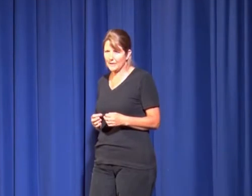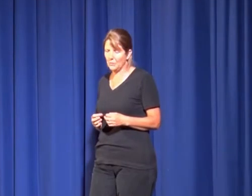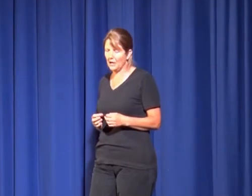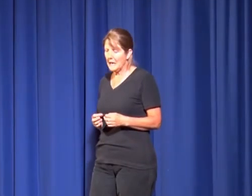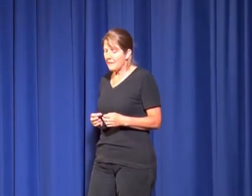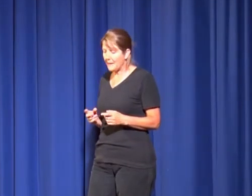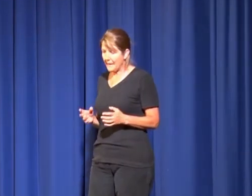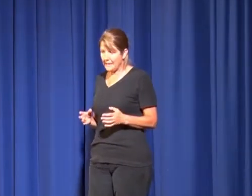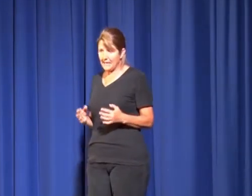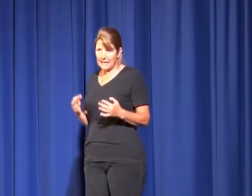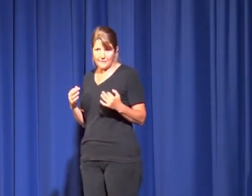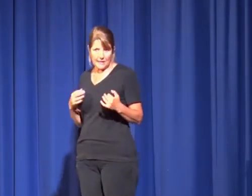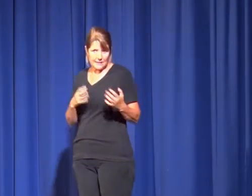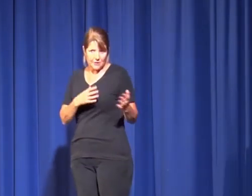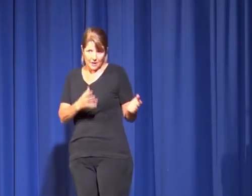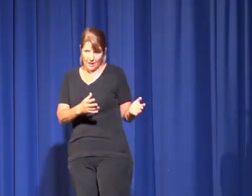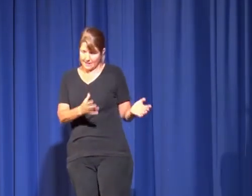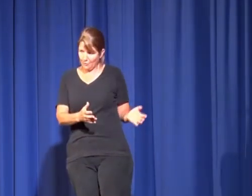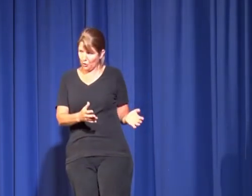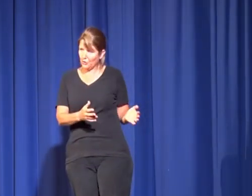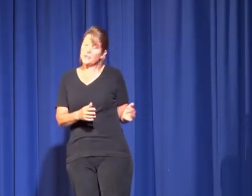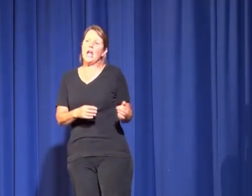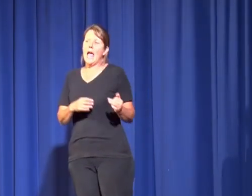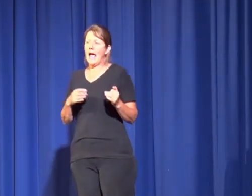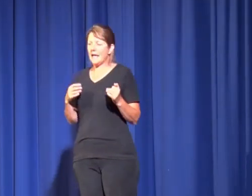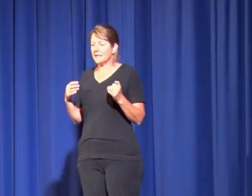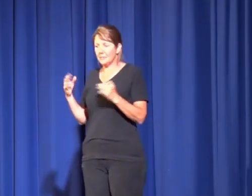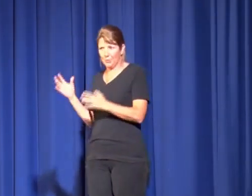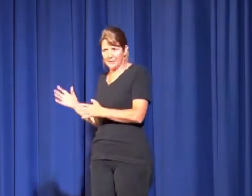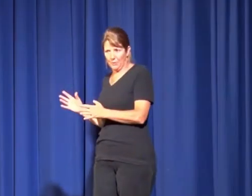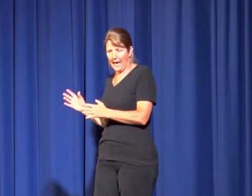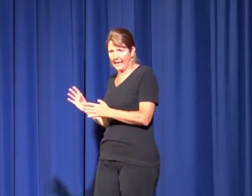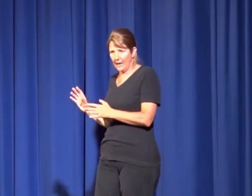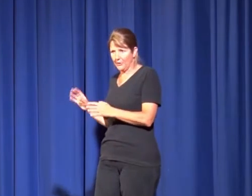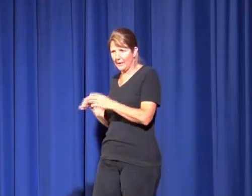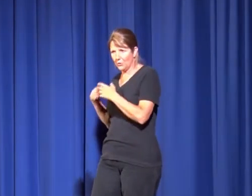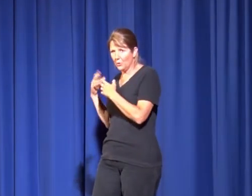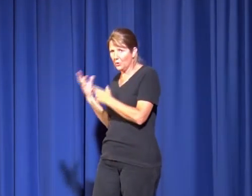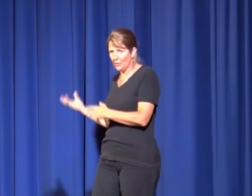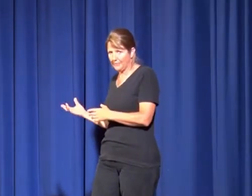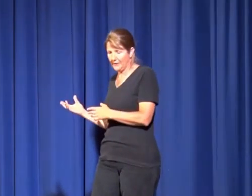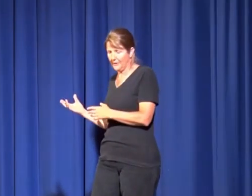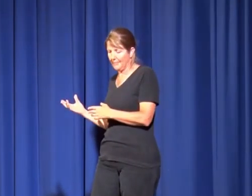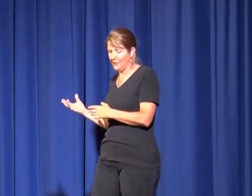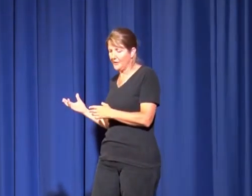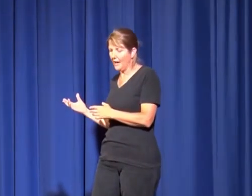a little while that maybe Vicky, Deidre and I and some girls, and the boys that we were hanging out with, we could all go up to the farm overnight.